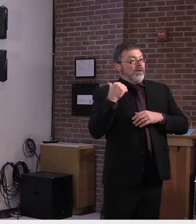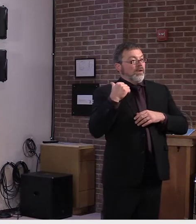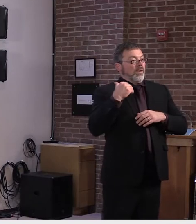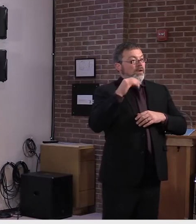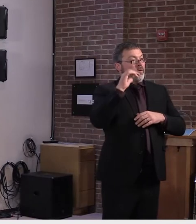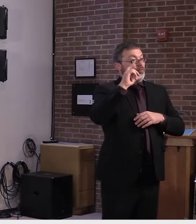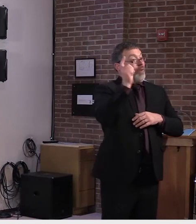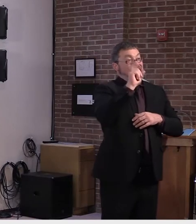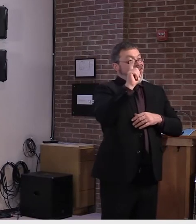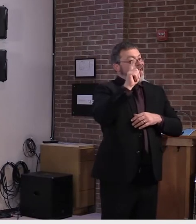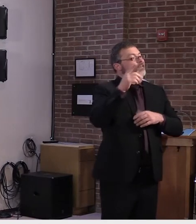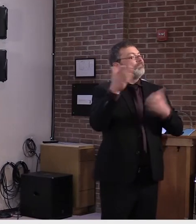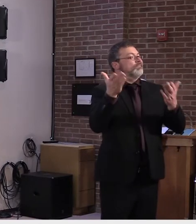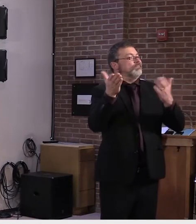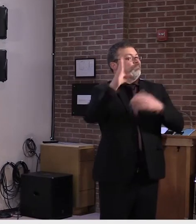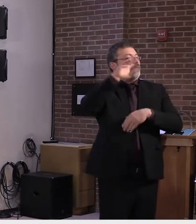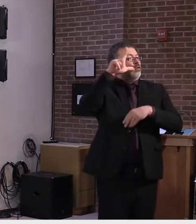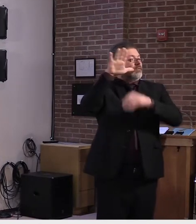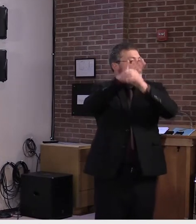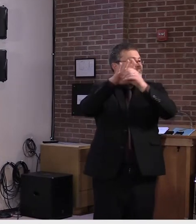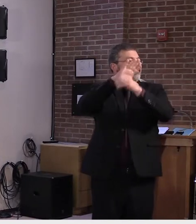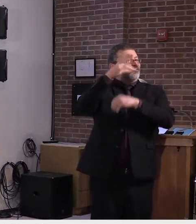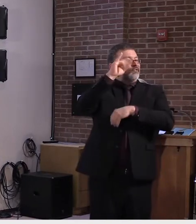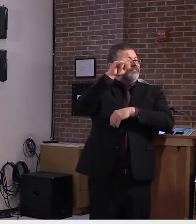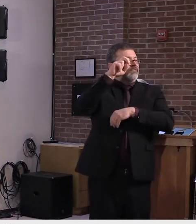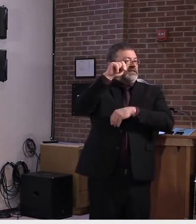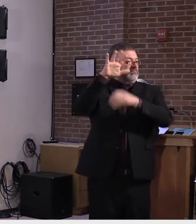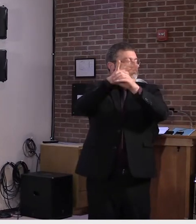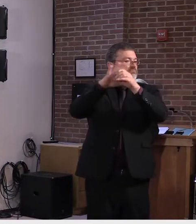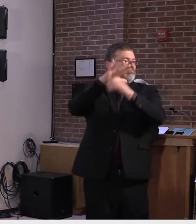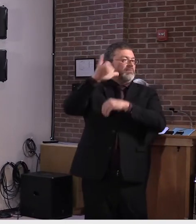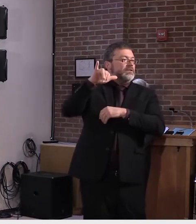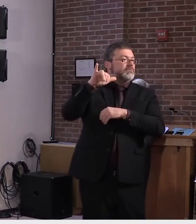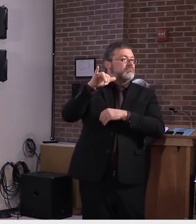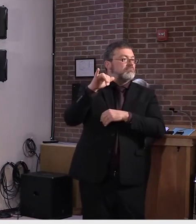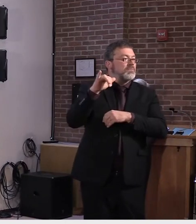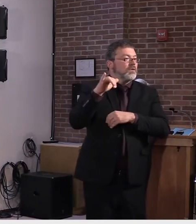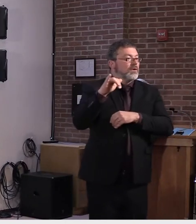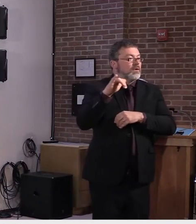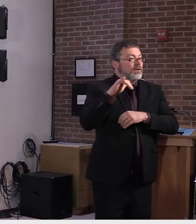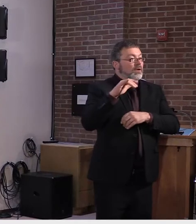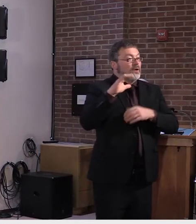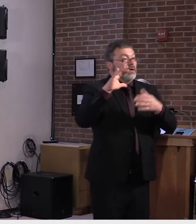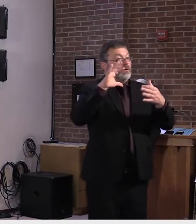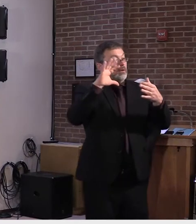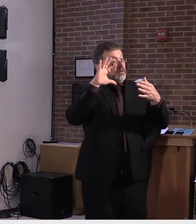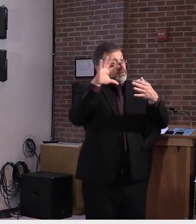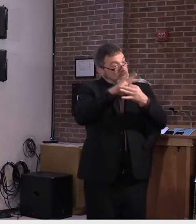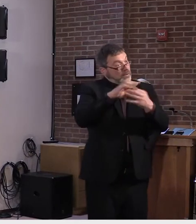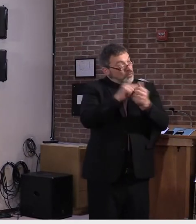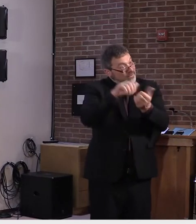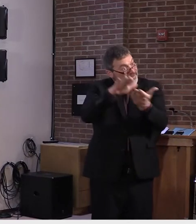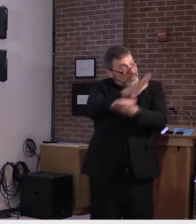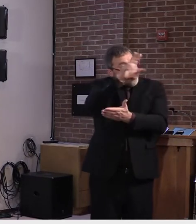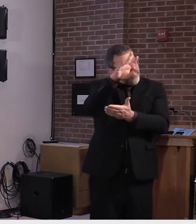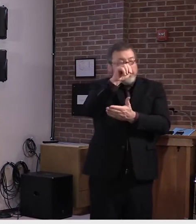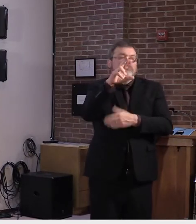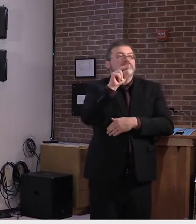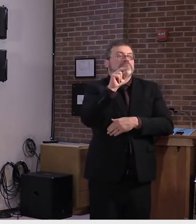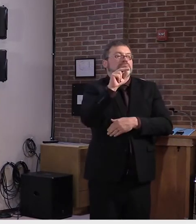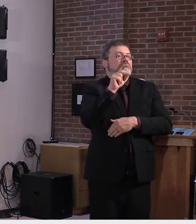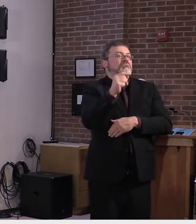they do not all seem to be connected to UVM students returning, nor to any discrete outbreaks,